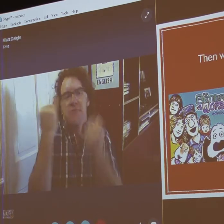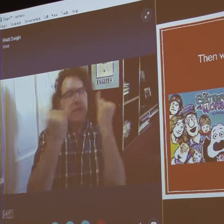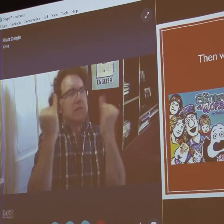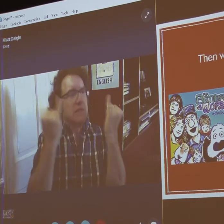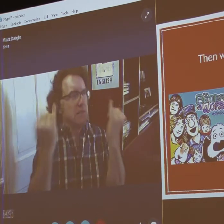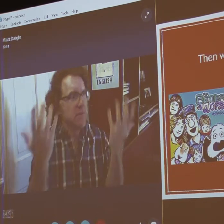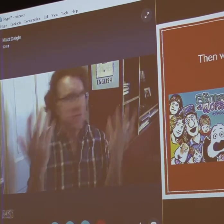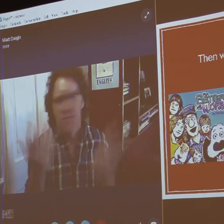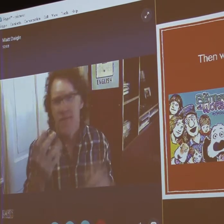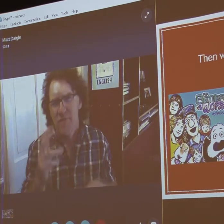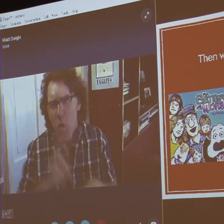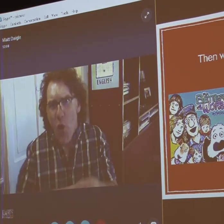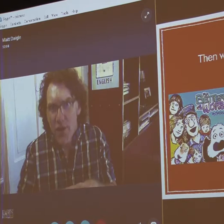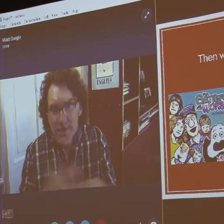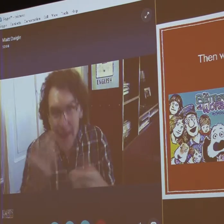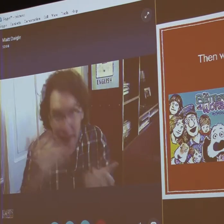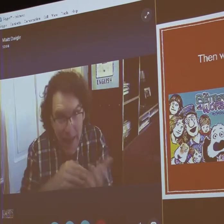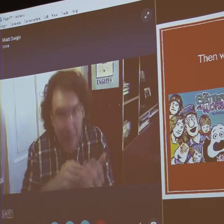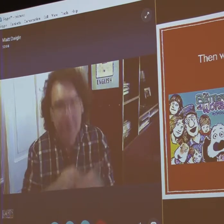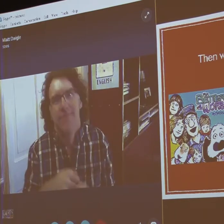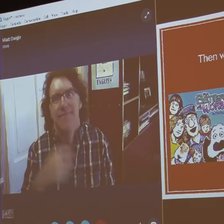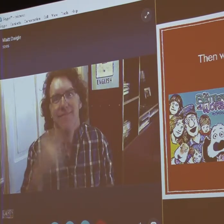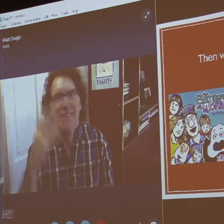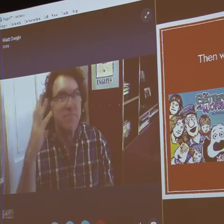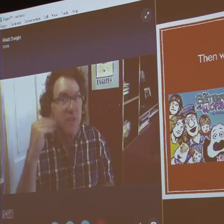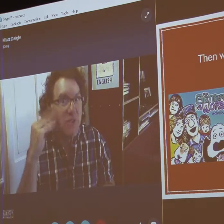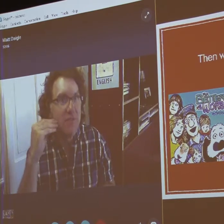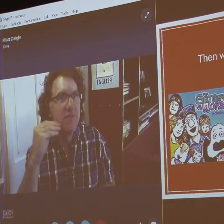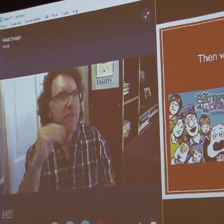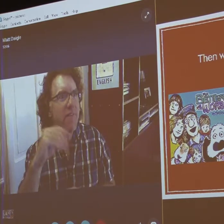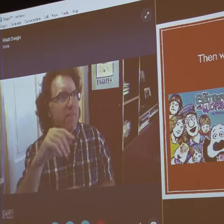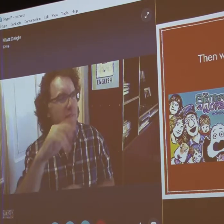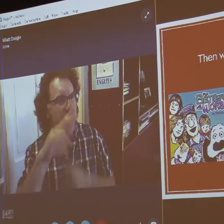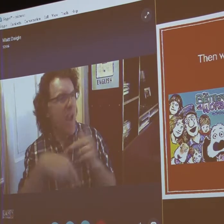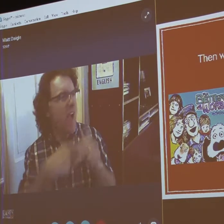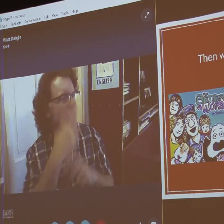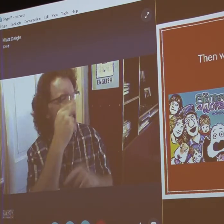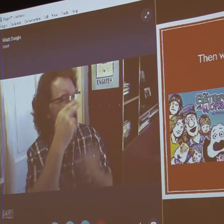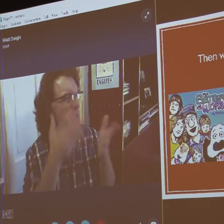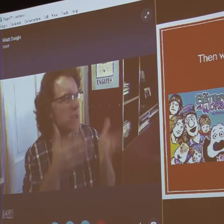going to be like to be around some cartoonists, professional cartoonists.